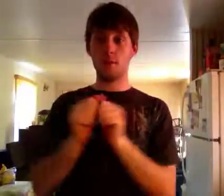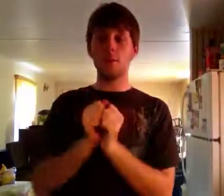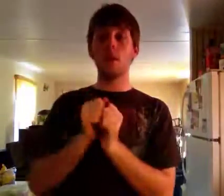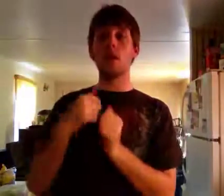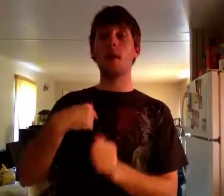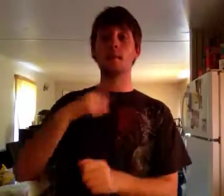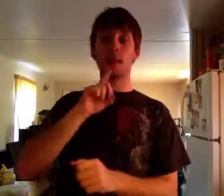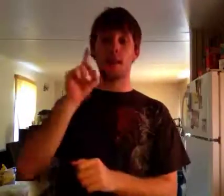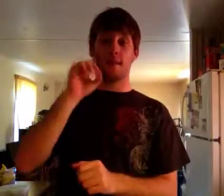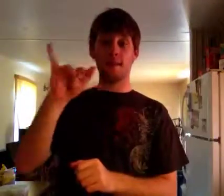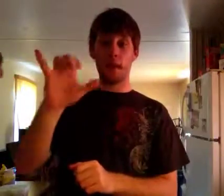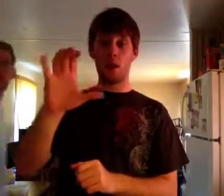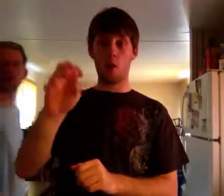I have friends before,